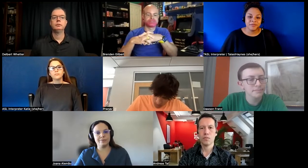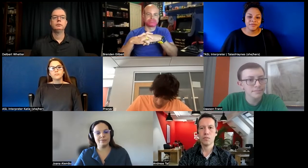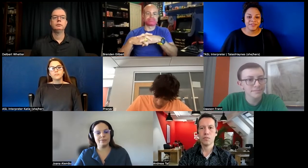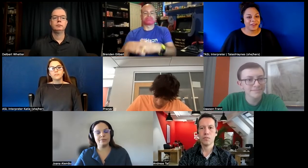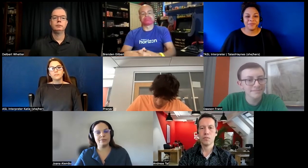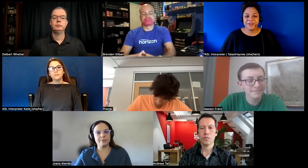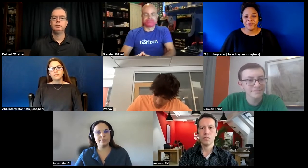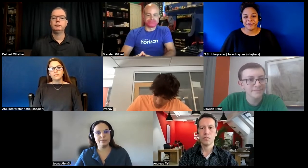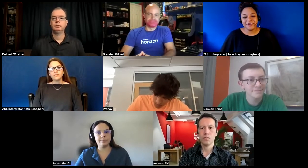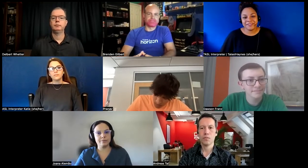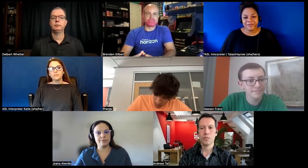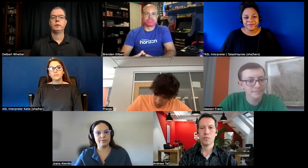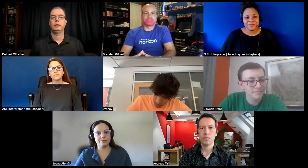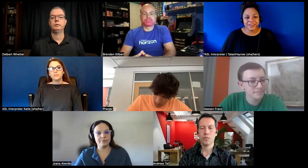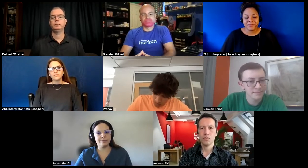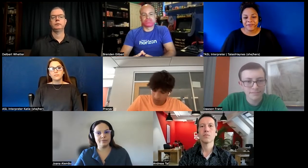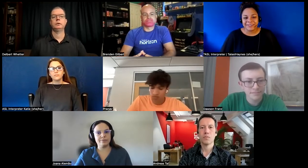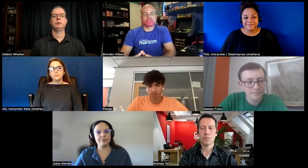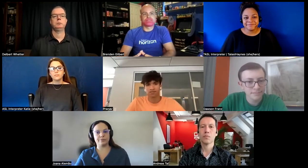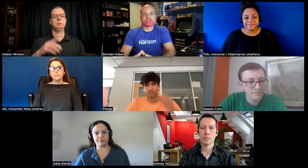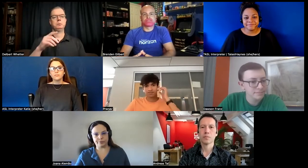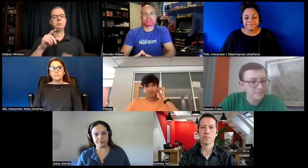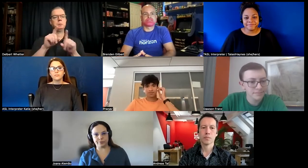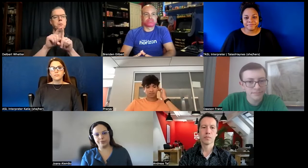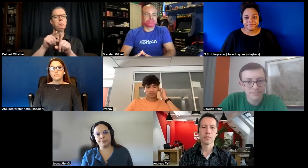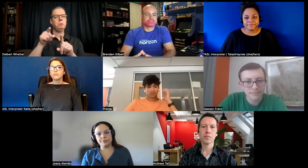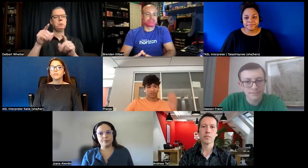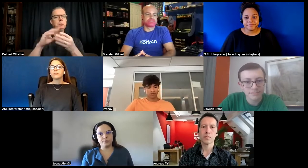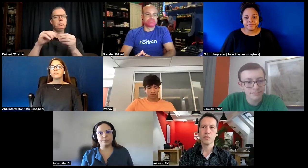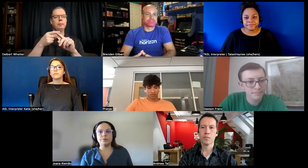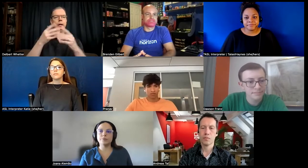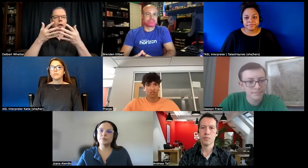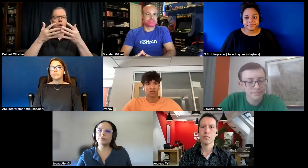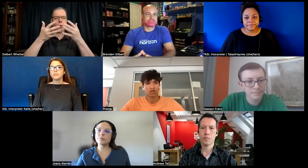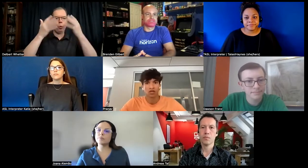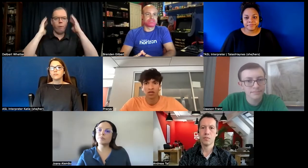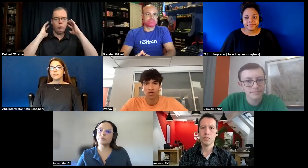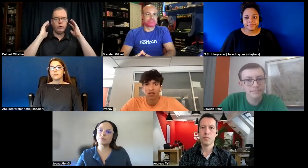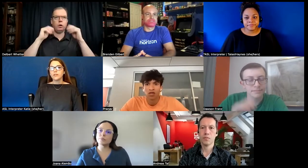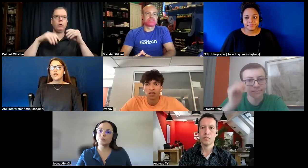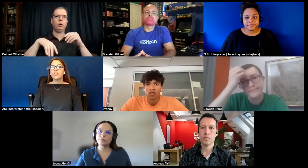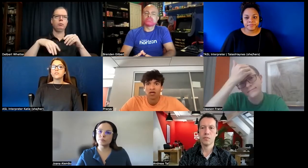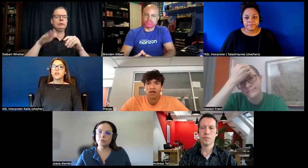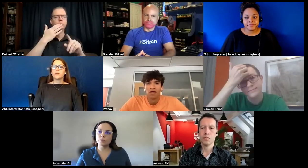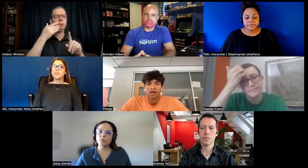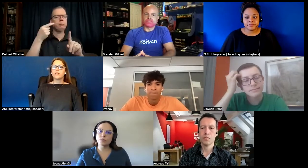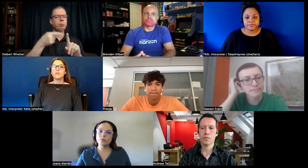we got a big world here so we could keep going and also talking about the